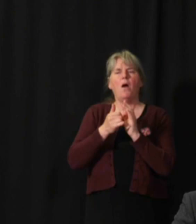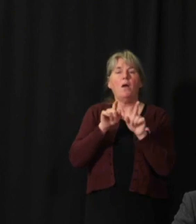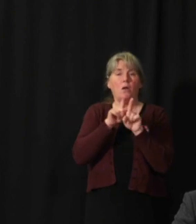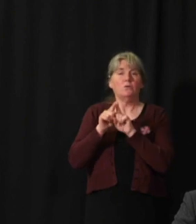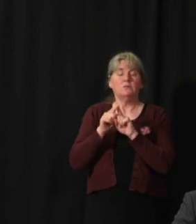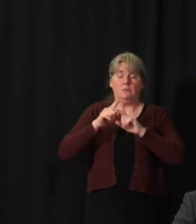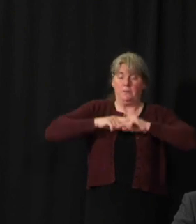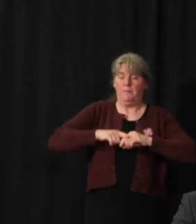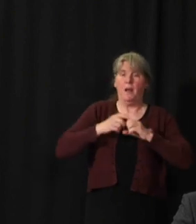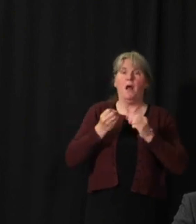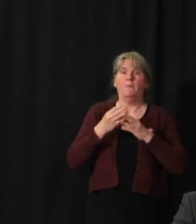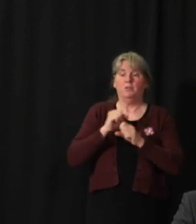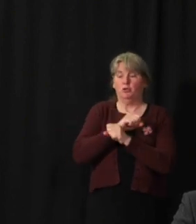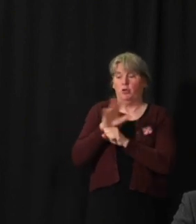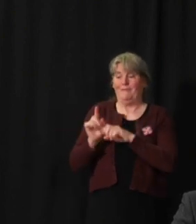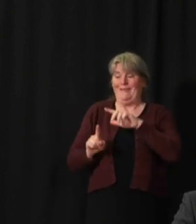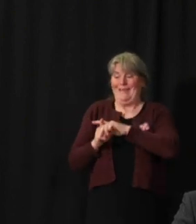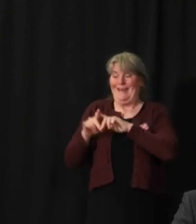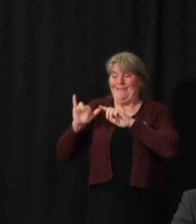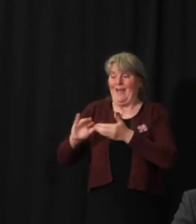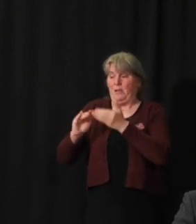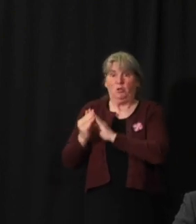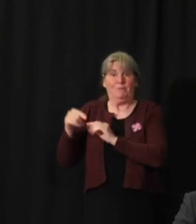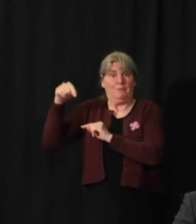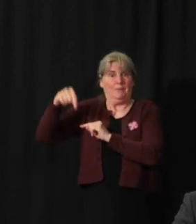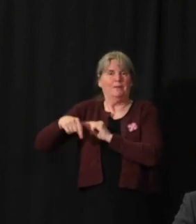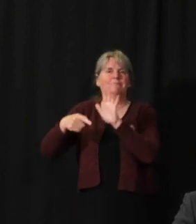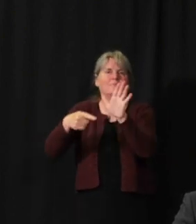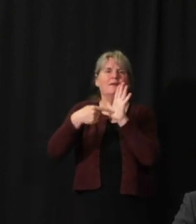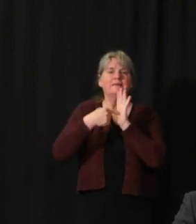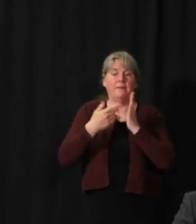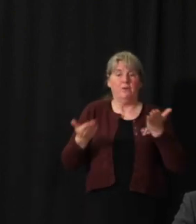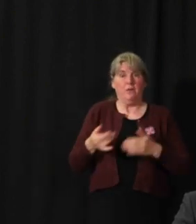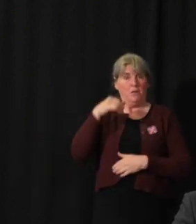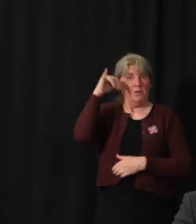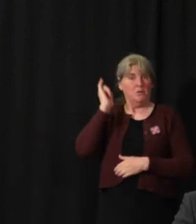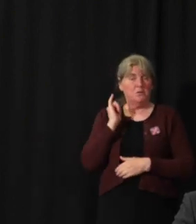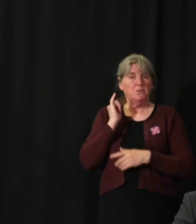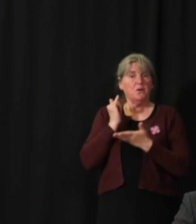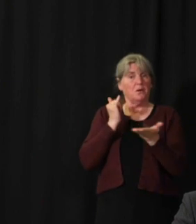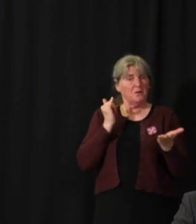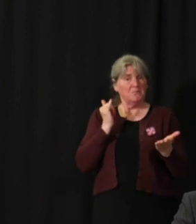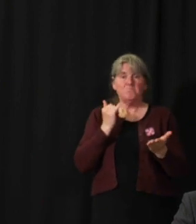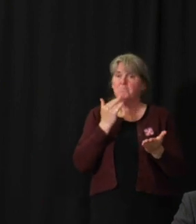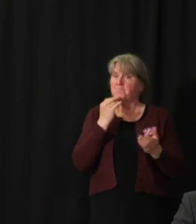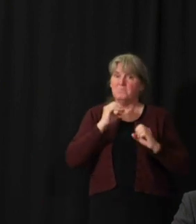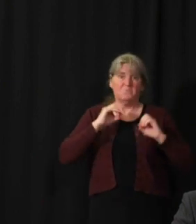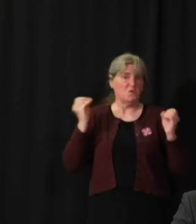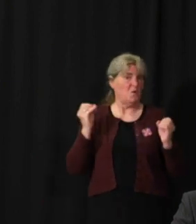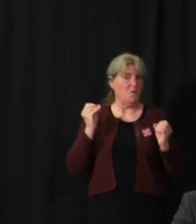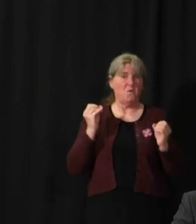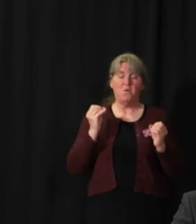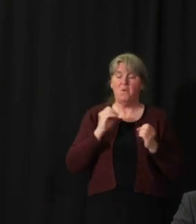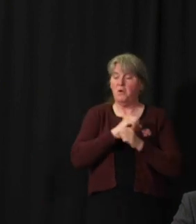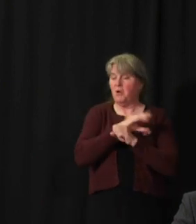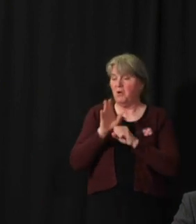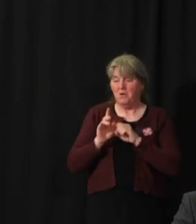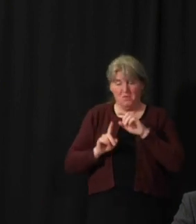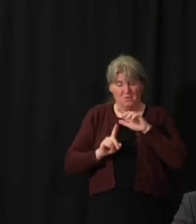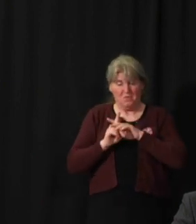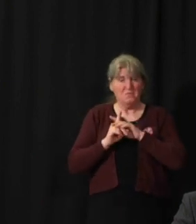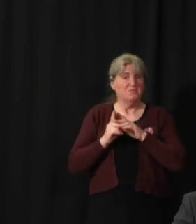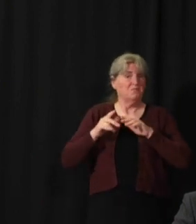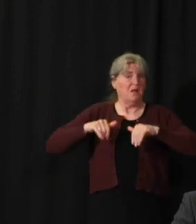community. So in a community like ours, like in Yukon where we do not have any evidence of community